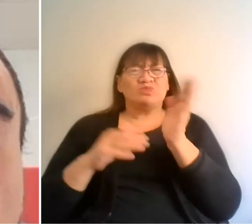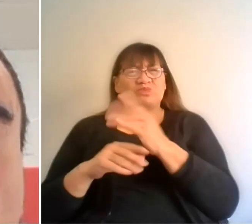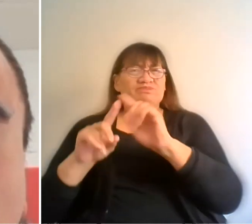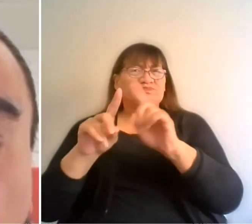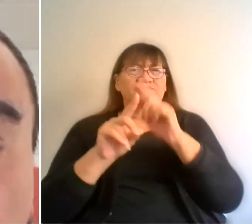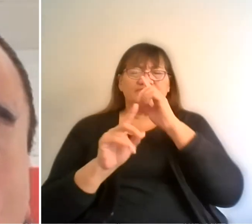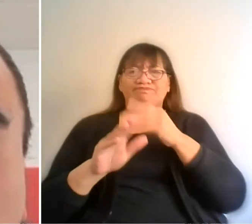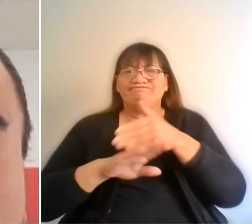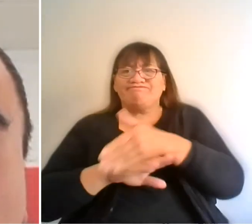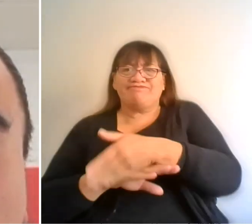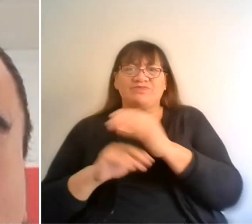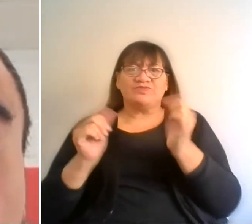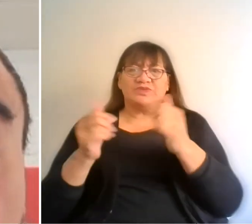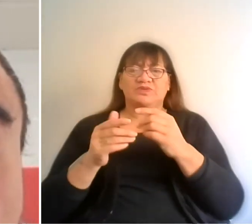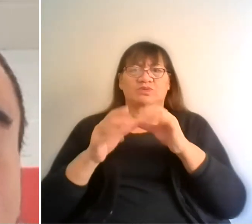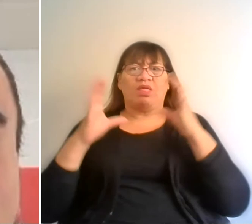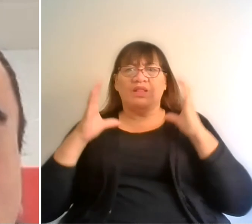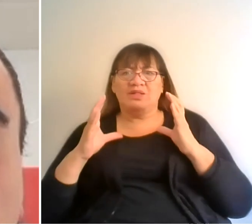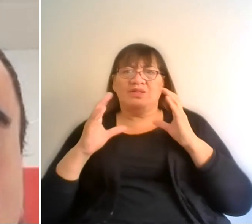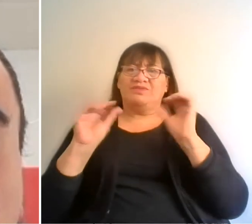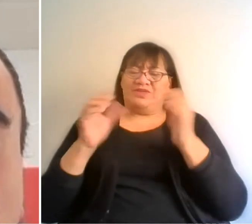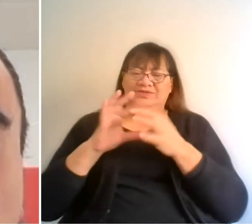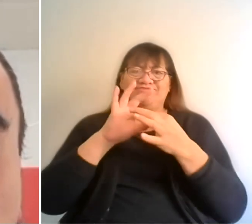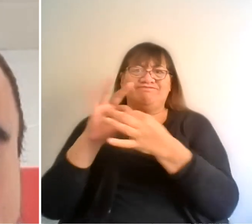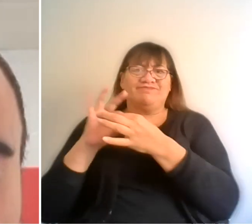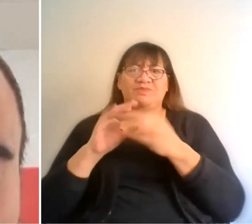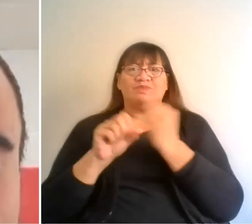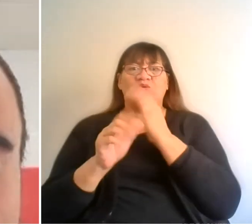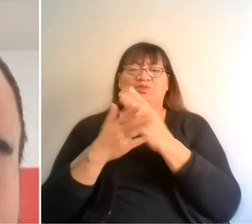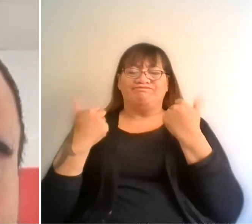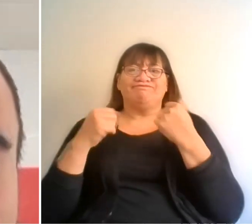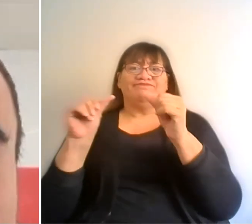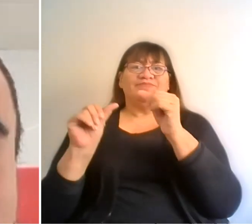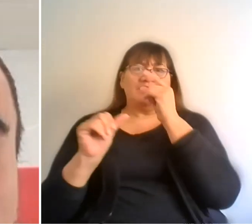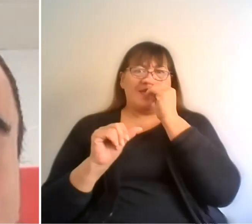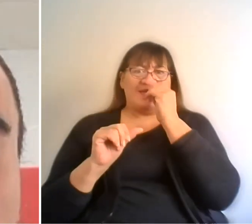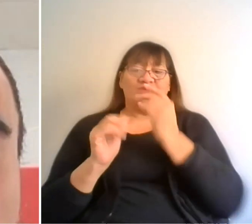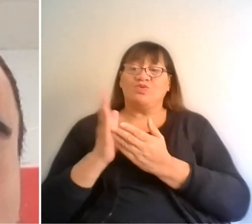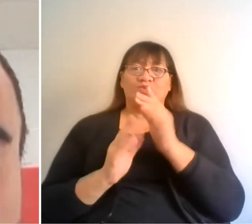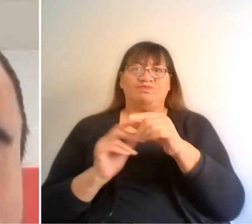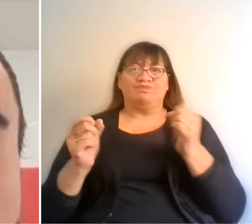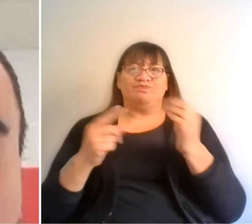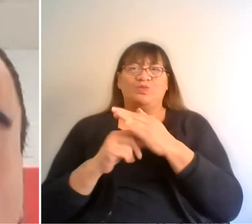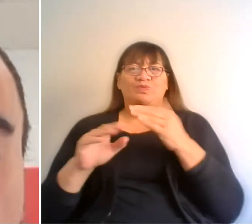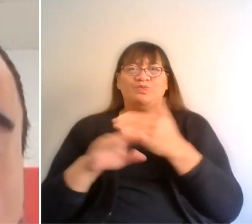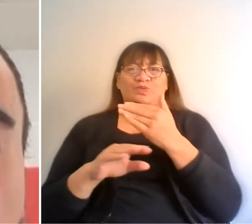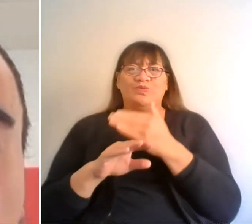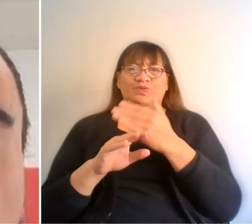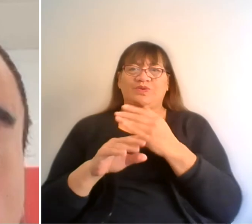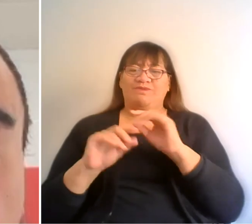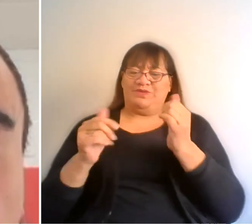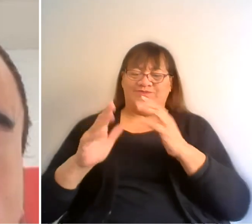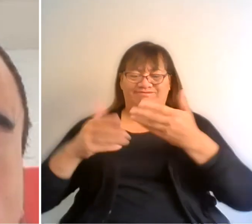rehe e pirimai ana ki te mahitahi i rungano on tēnei kaupapa ko takamai ki ngā ki a